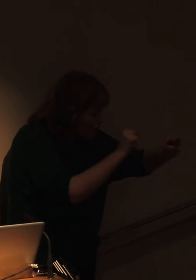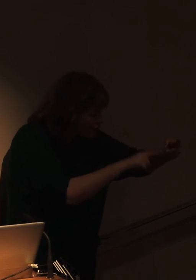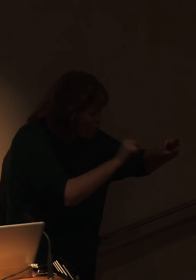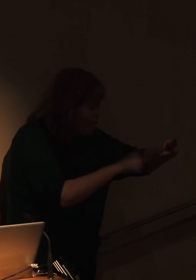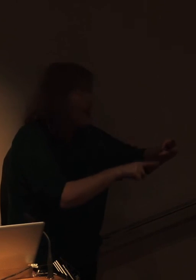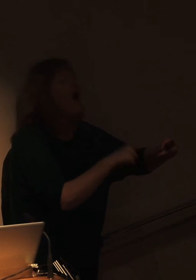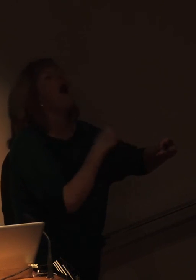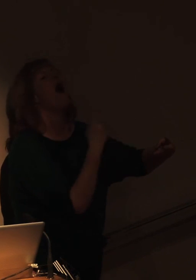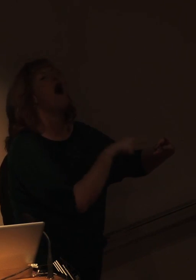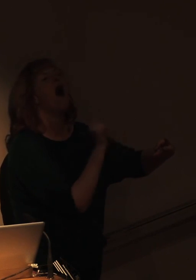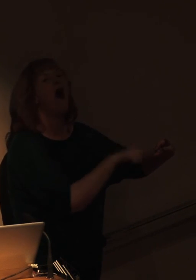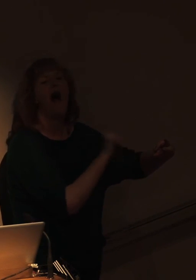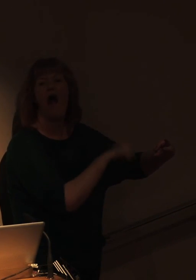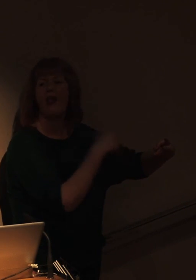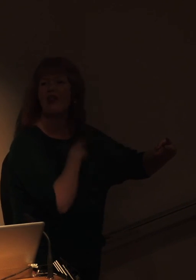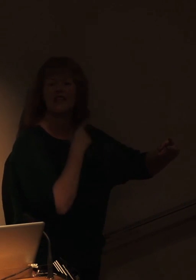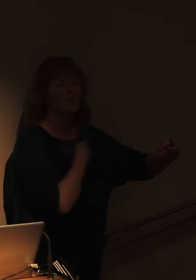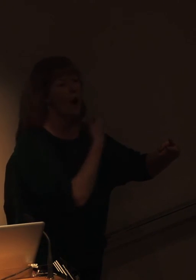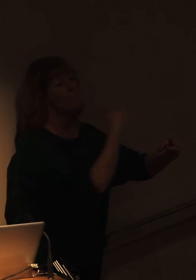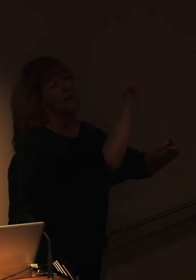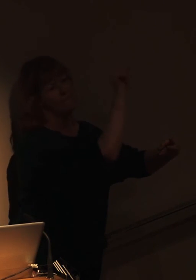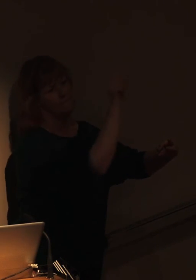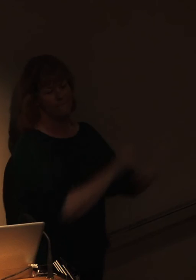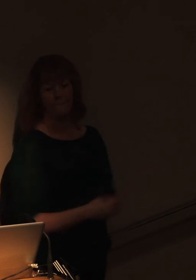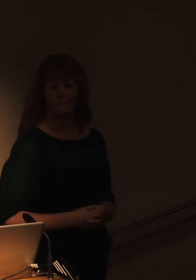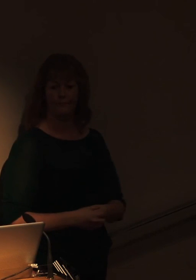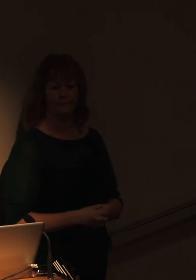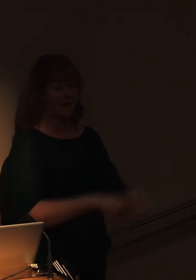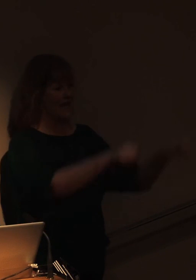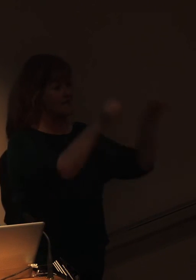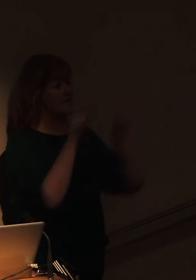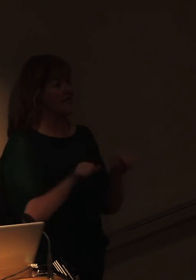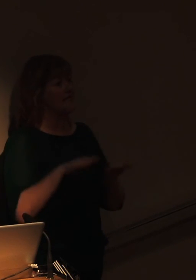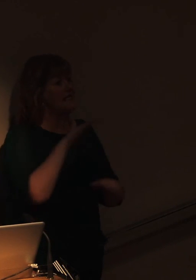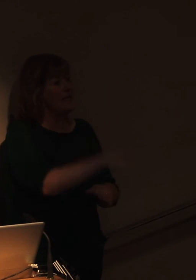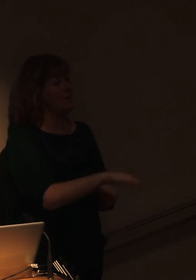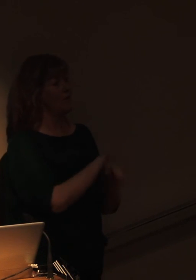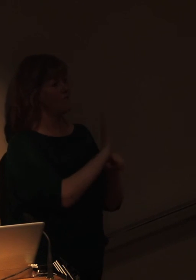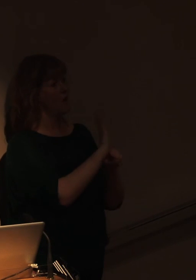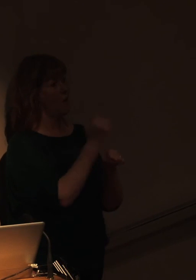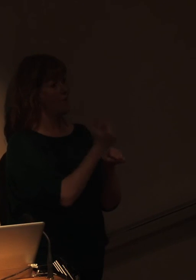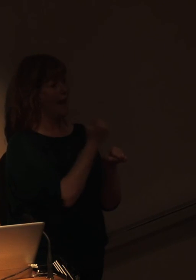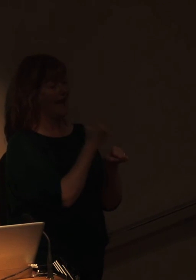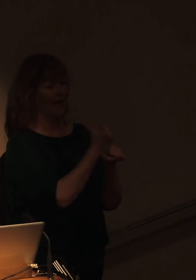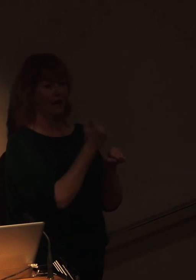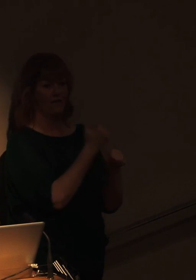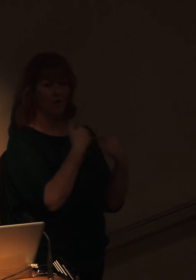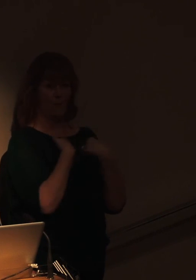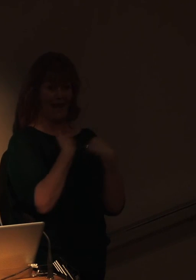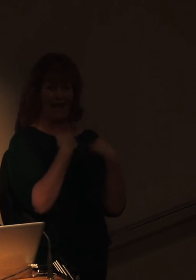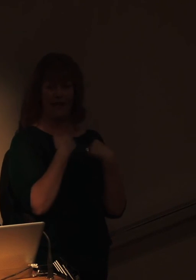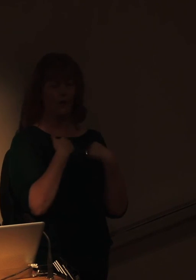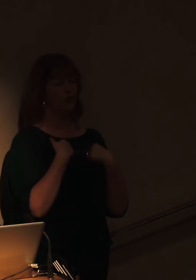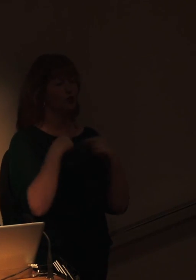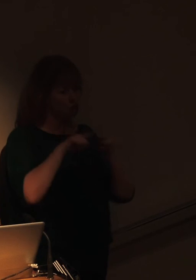All right. Now, the next stage in filmmaking for me was to step outside again and try and do something that was a little bit